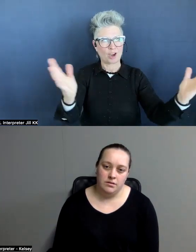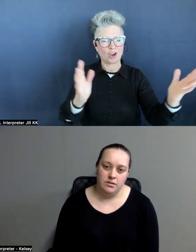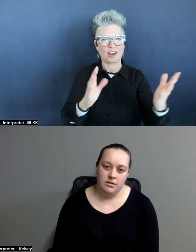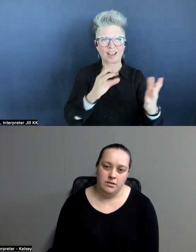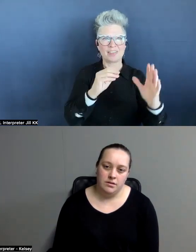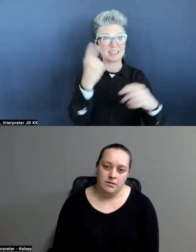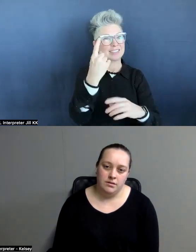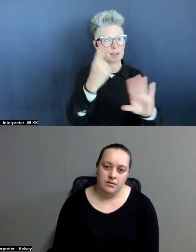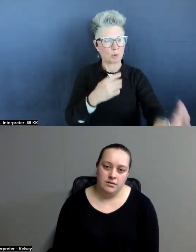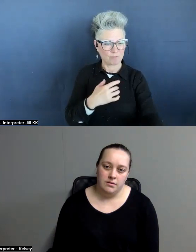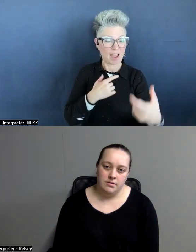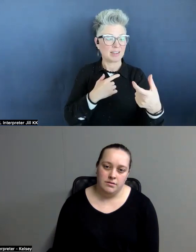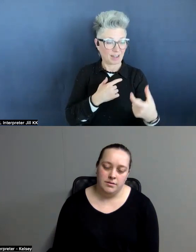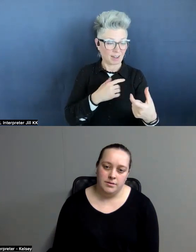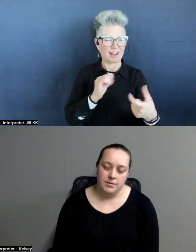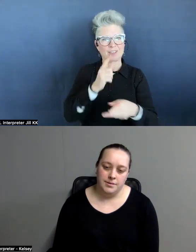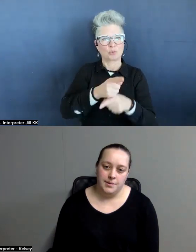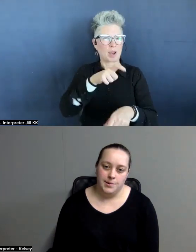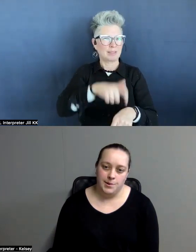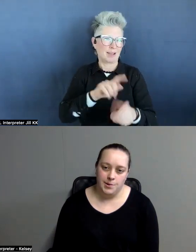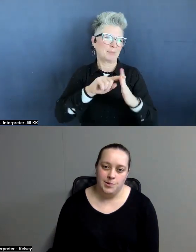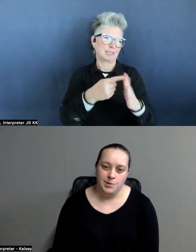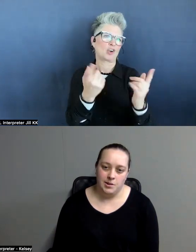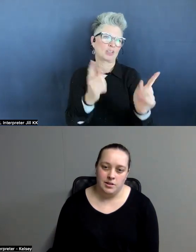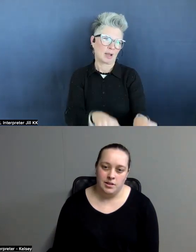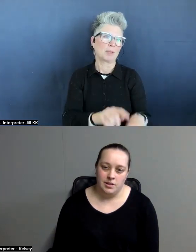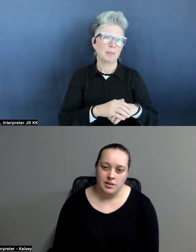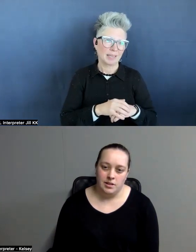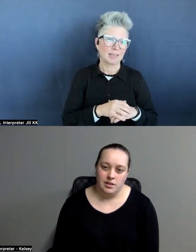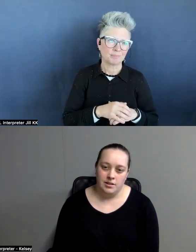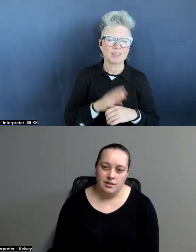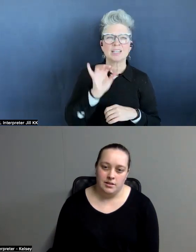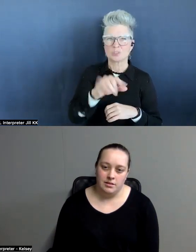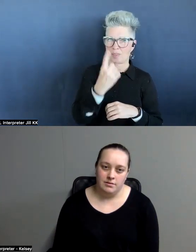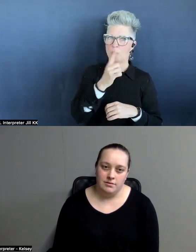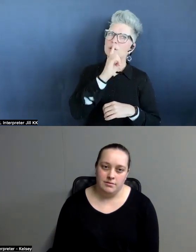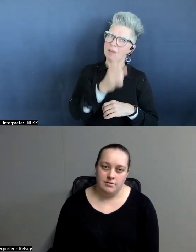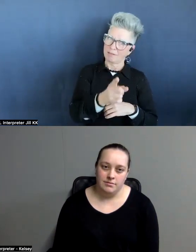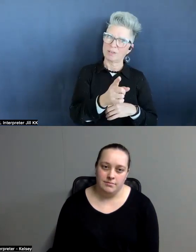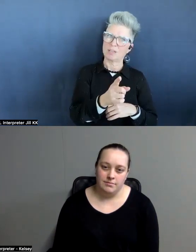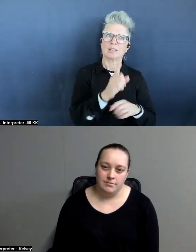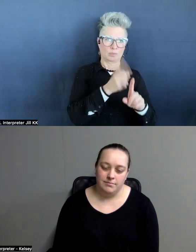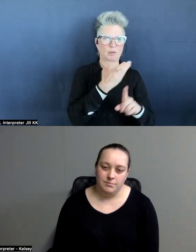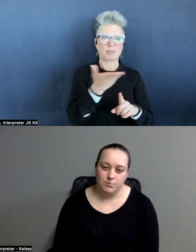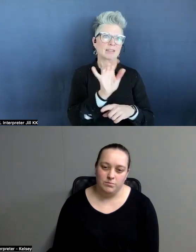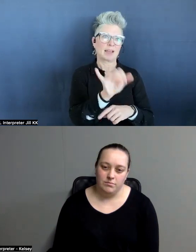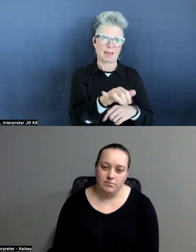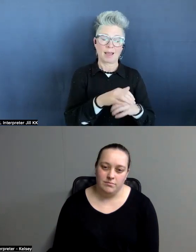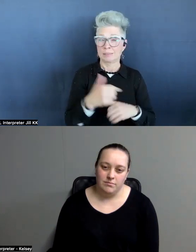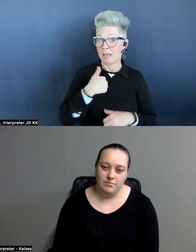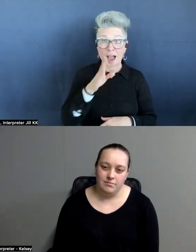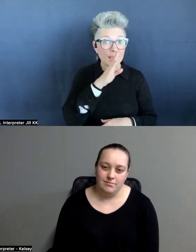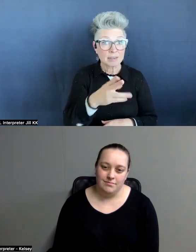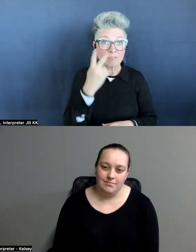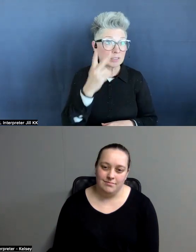at just the right time started coming to be. So that one definitely came out of things like that. Now, I had never seen the